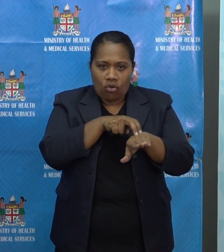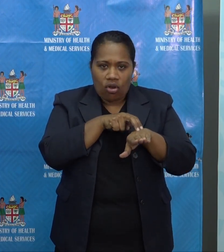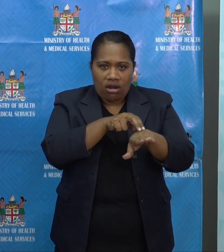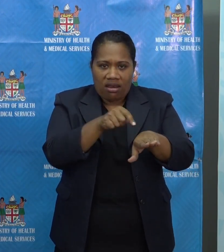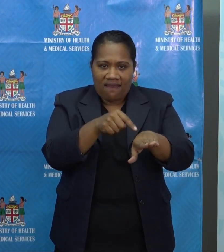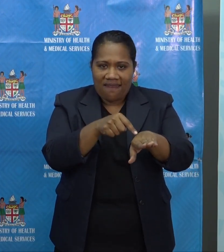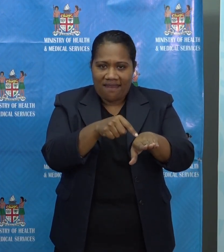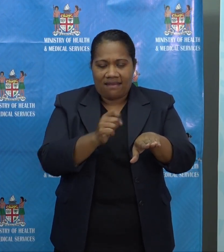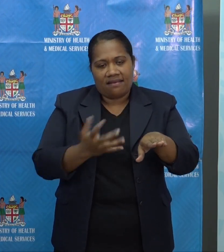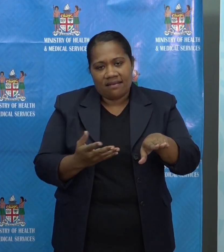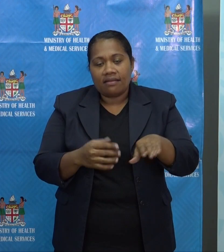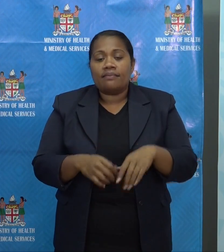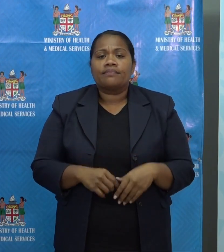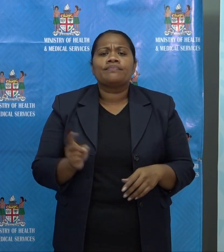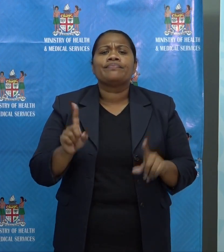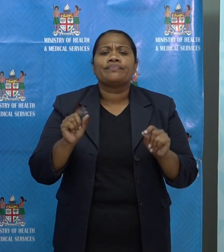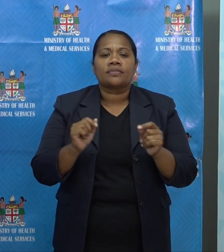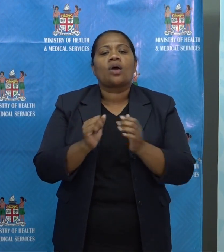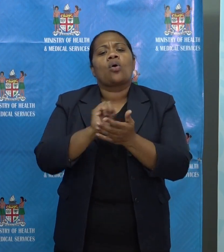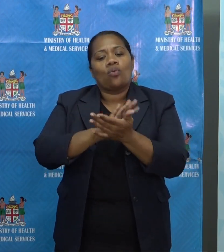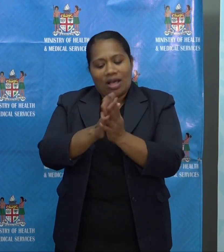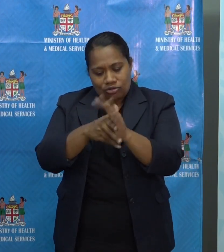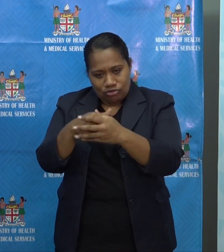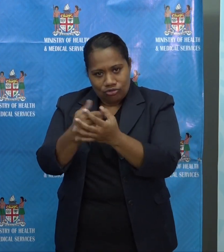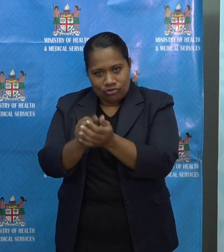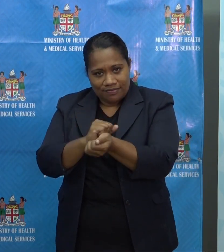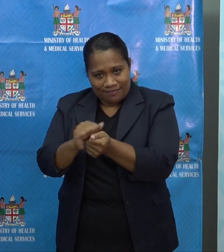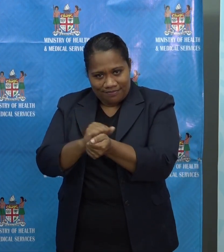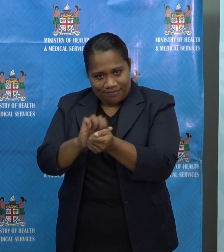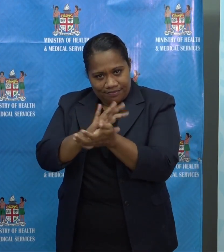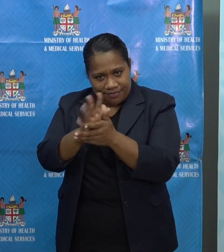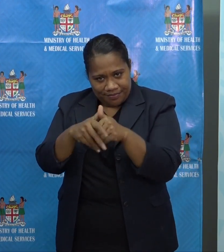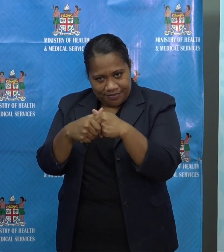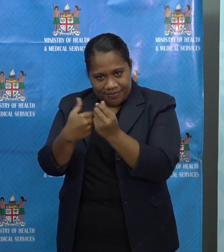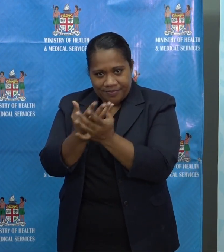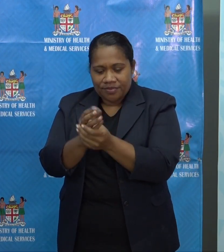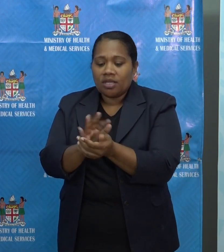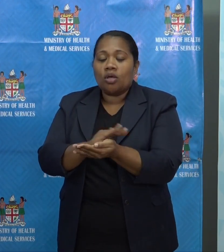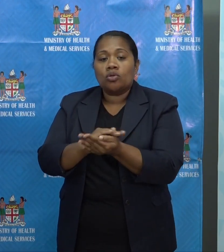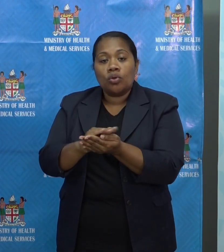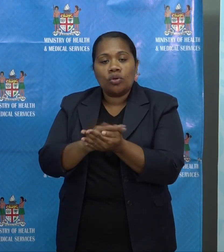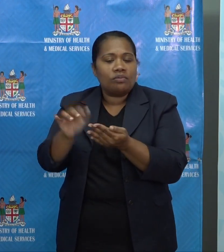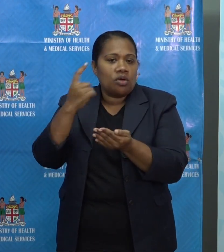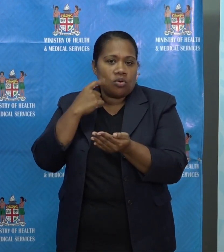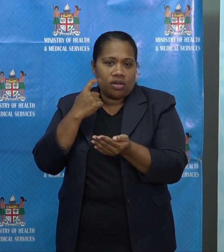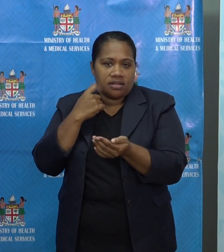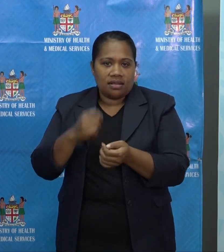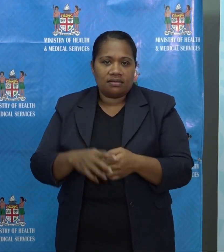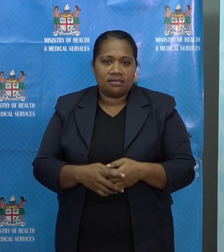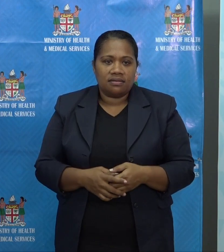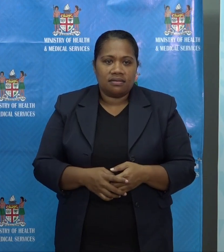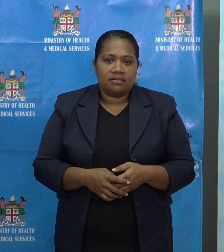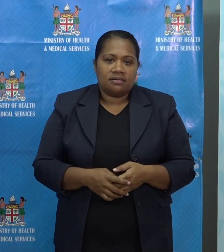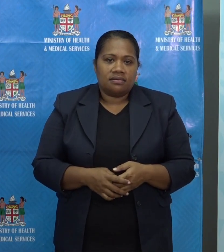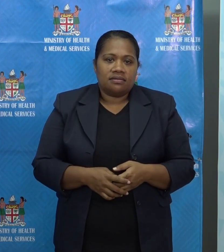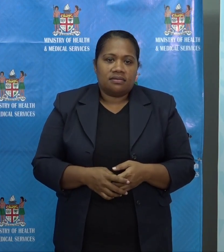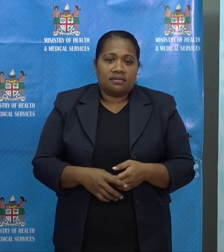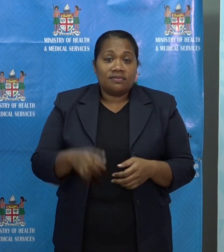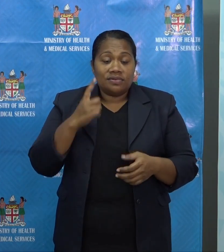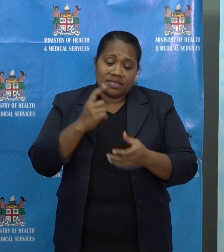What we should be doing instead is washing our hands at every opportunity with soap and water. If you see a sink, wash your hand.